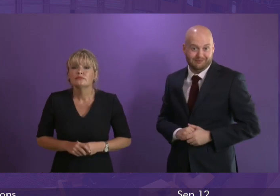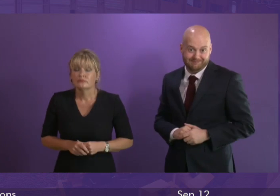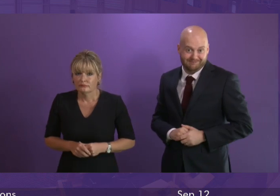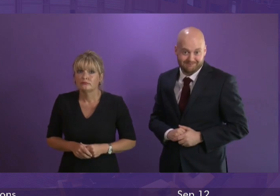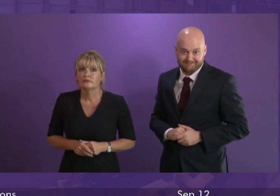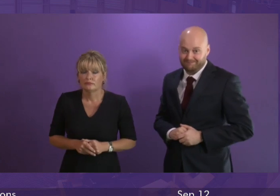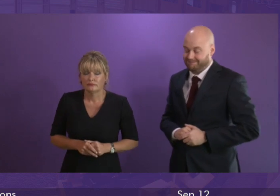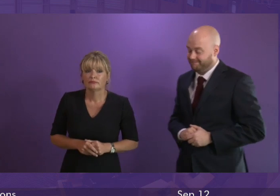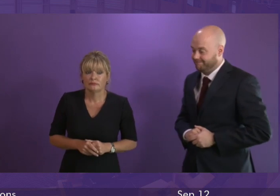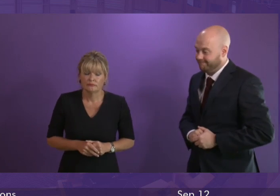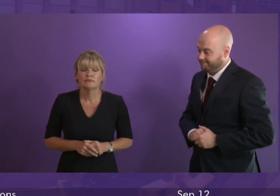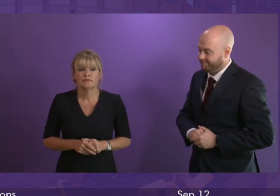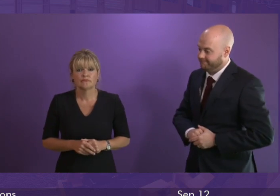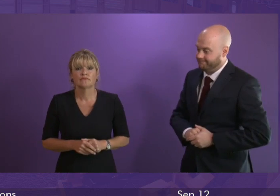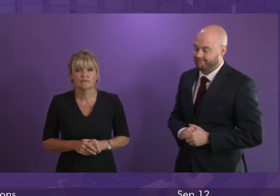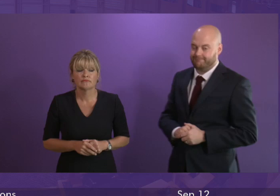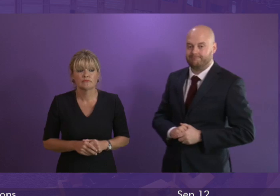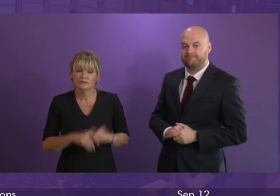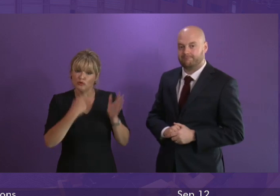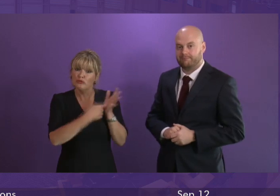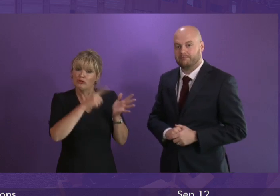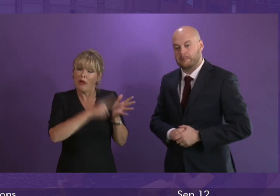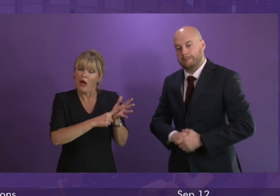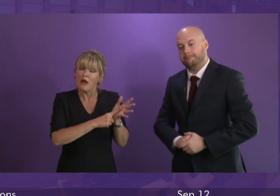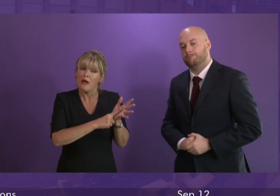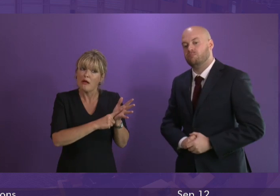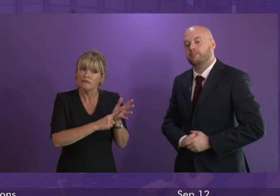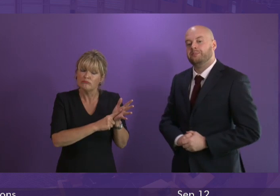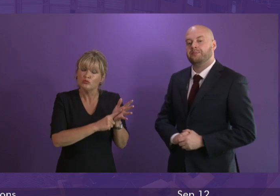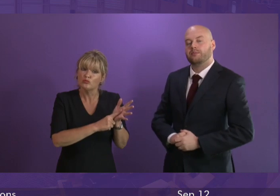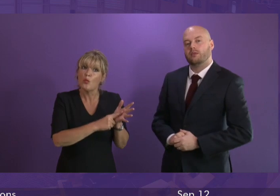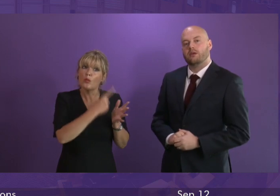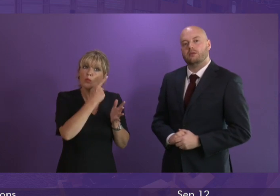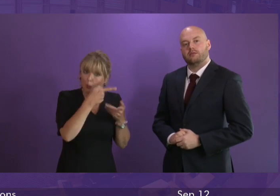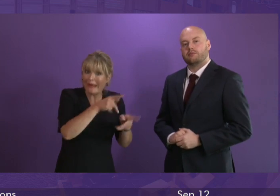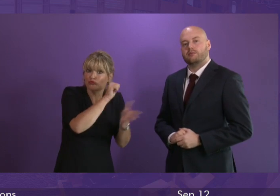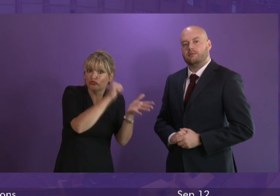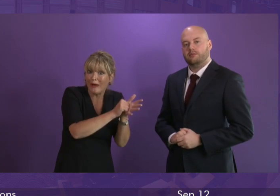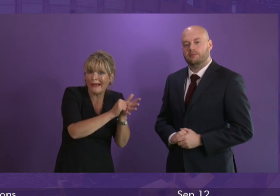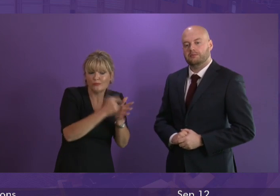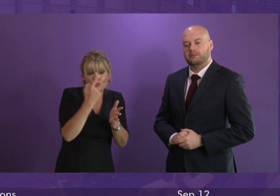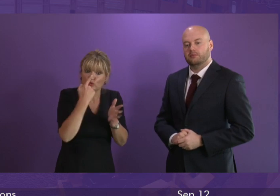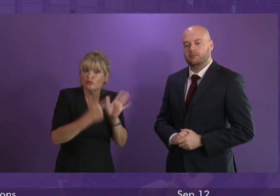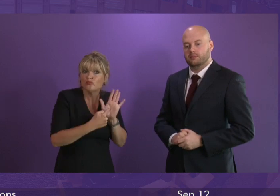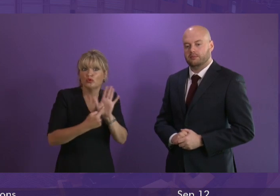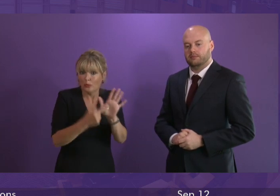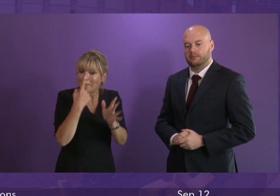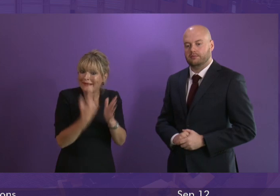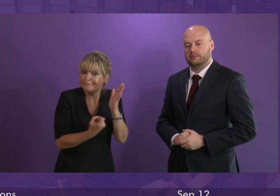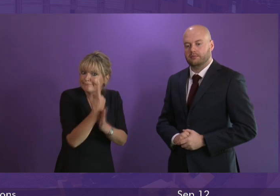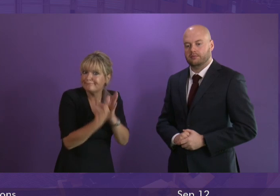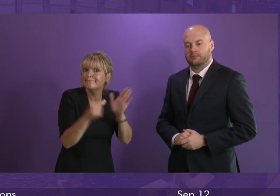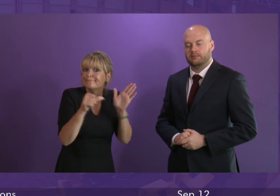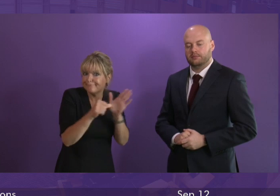Well, have, Richard Leonard is absolutely right to point out, there have been issues with the Queen Elizabeth, and there are